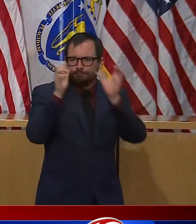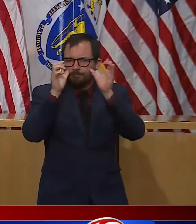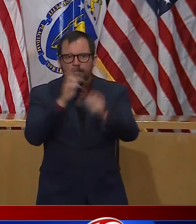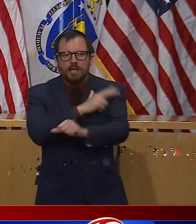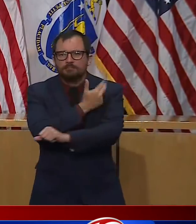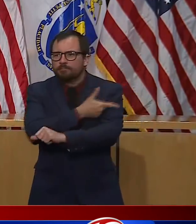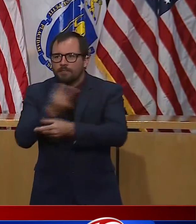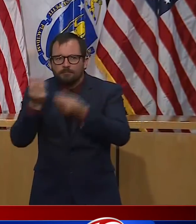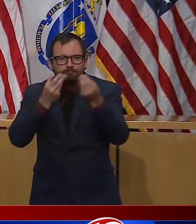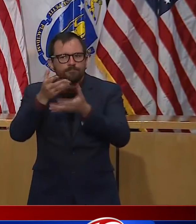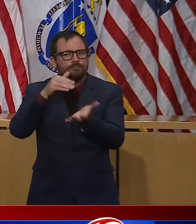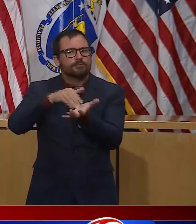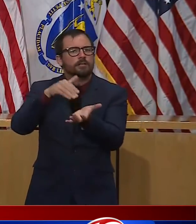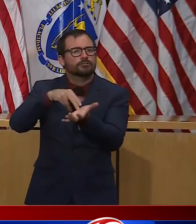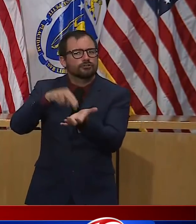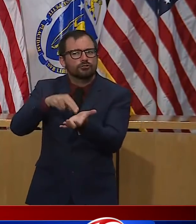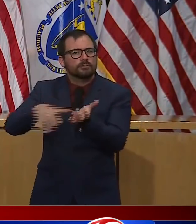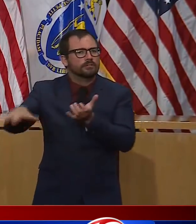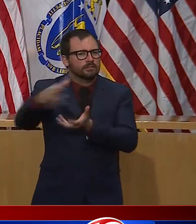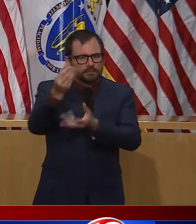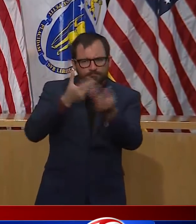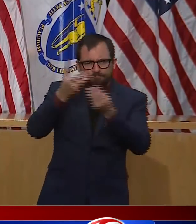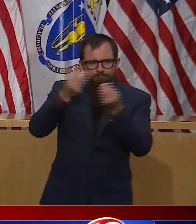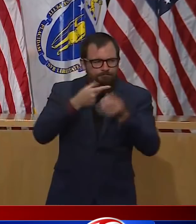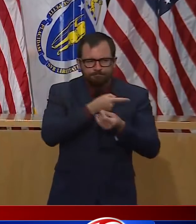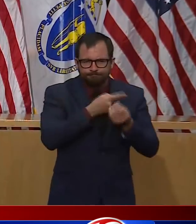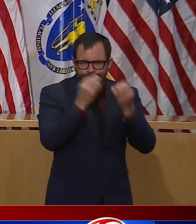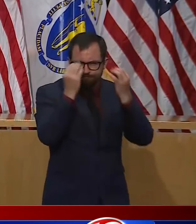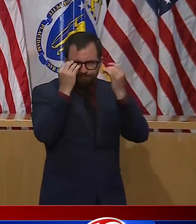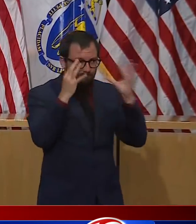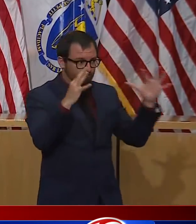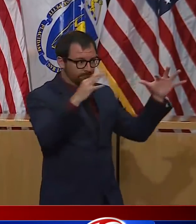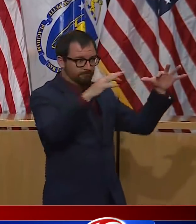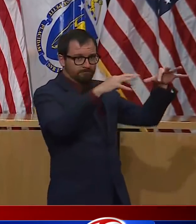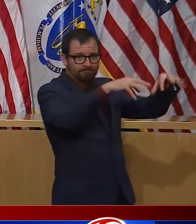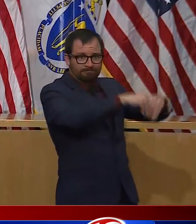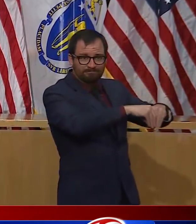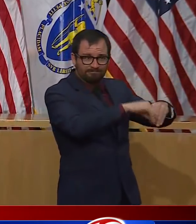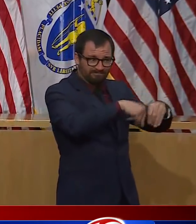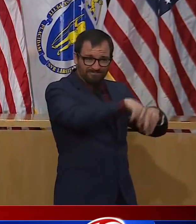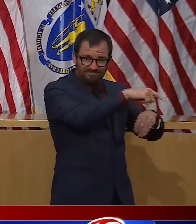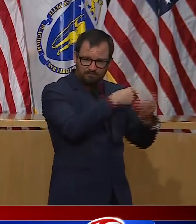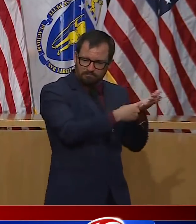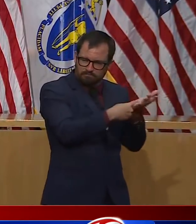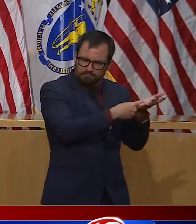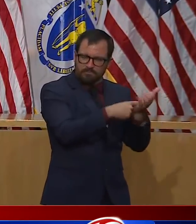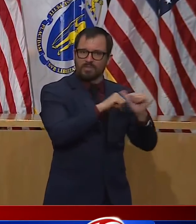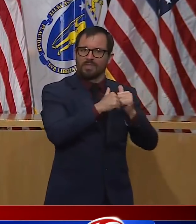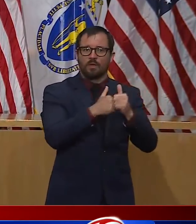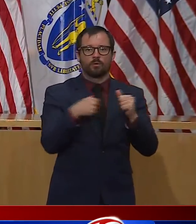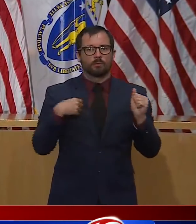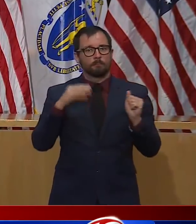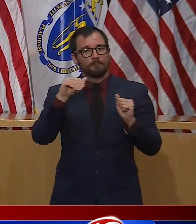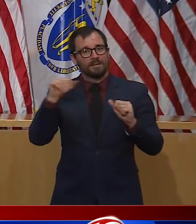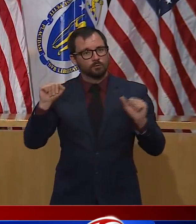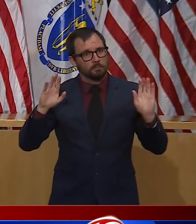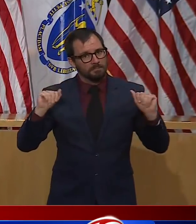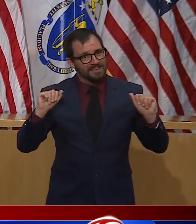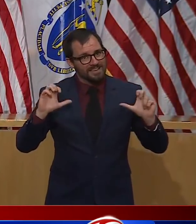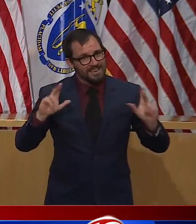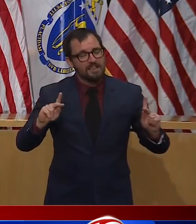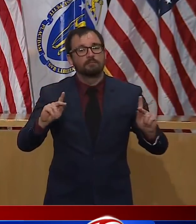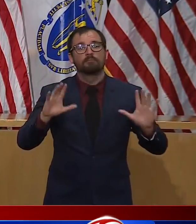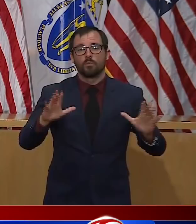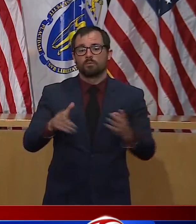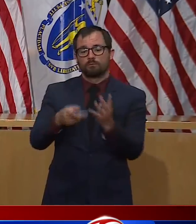We'll progress through four phases, opening more sectors of the economy and activities only when the public health data indicate